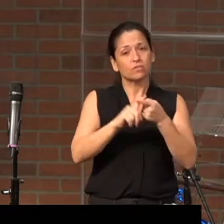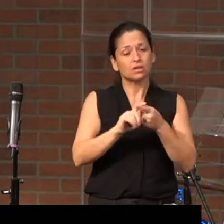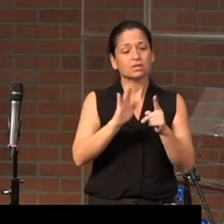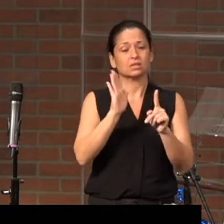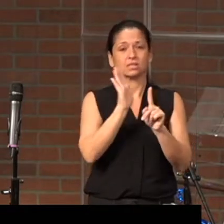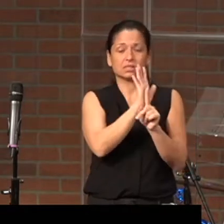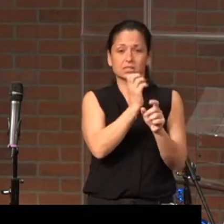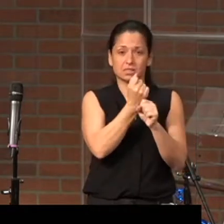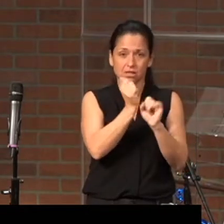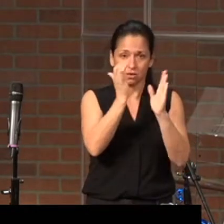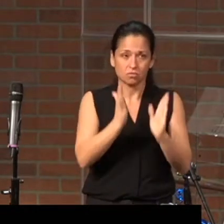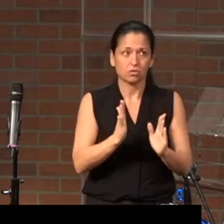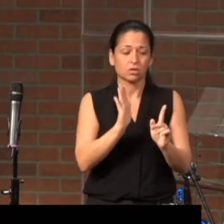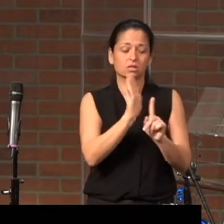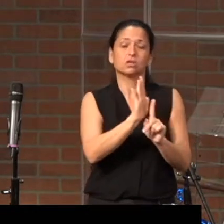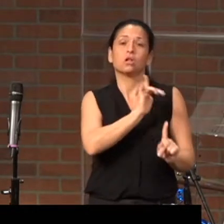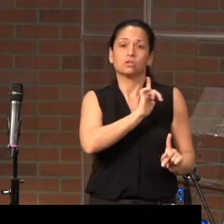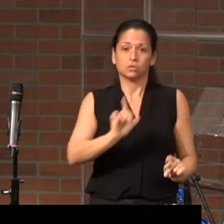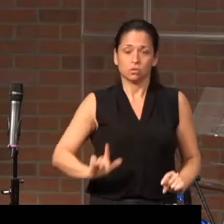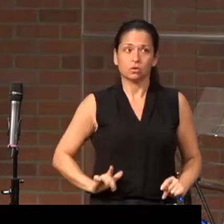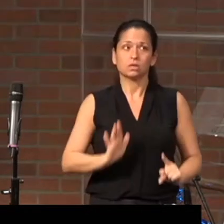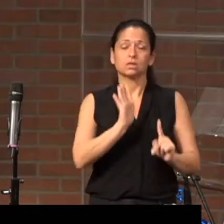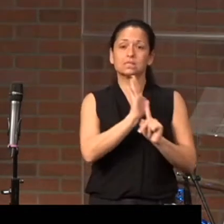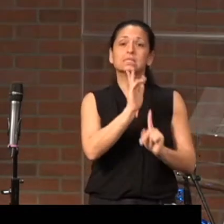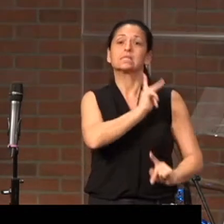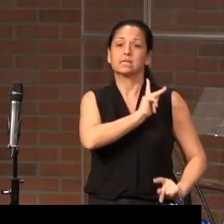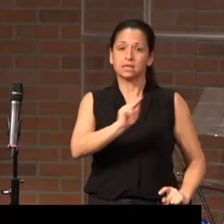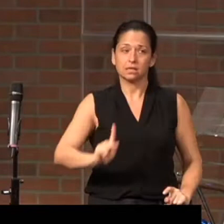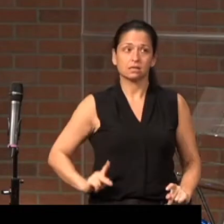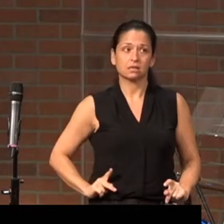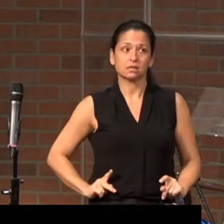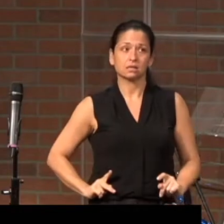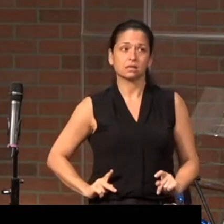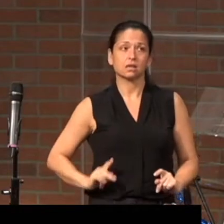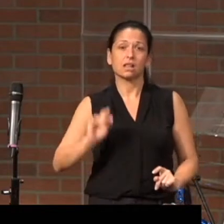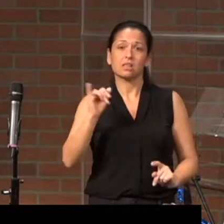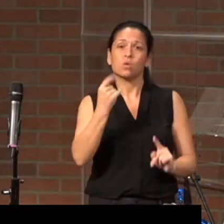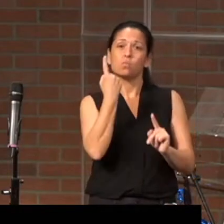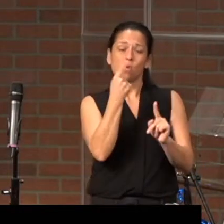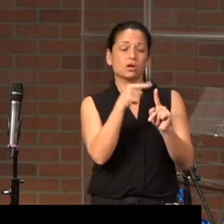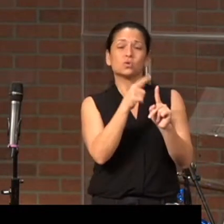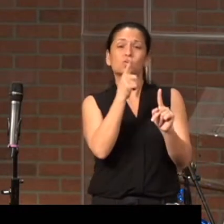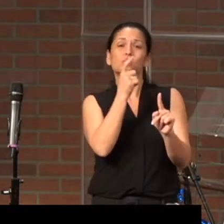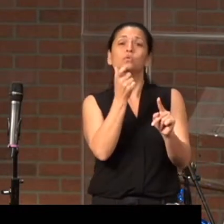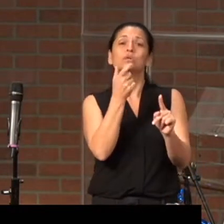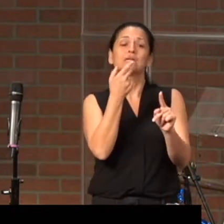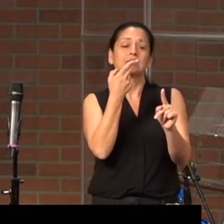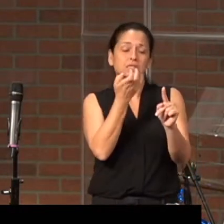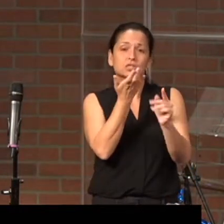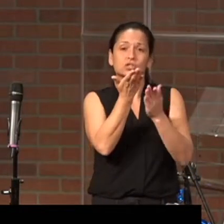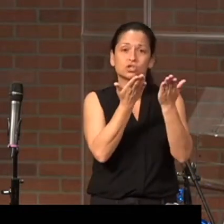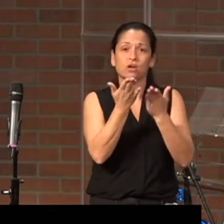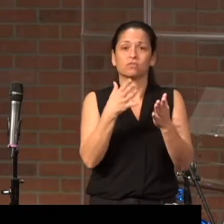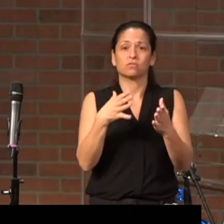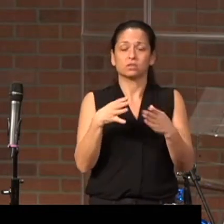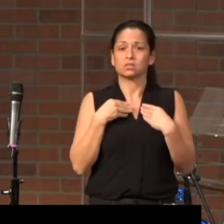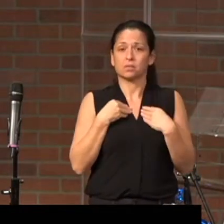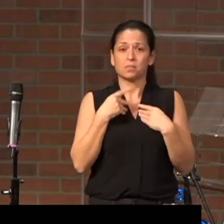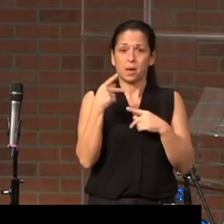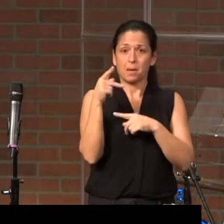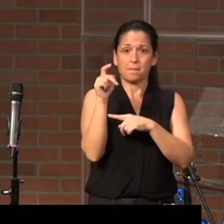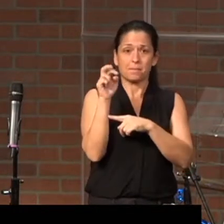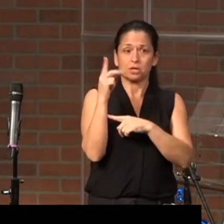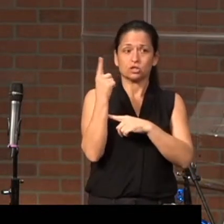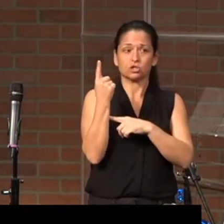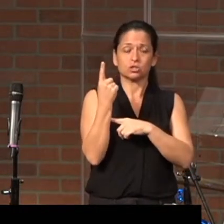his savior, his lord, his king, the one that he serves. Peter's just imitating what